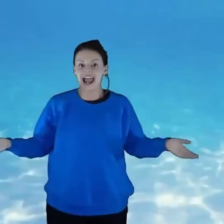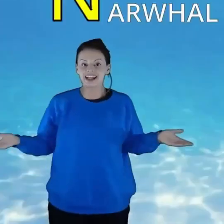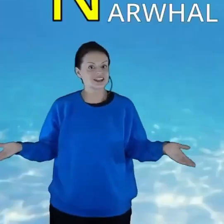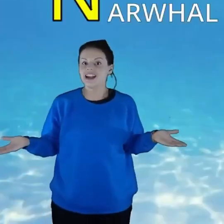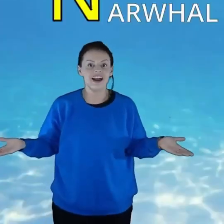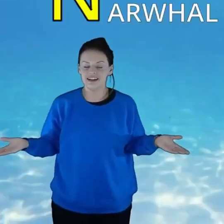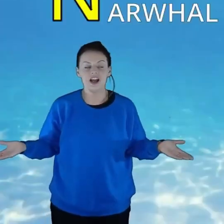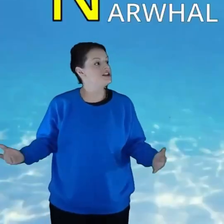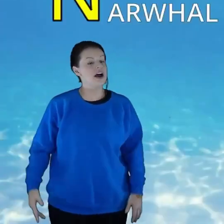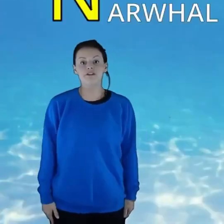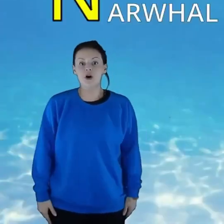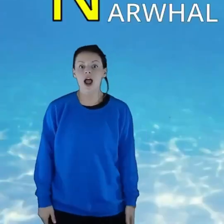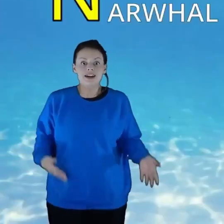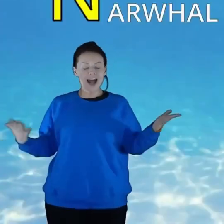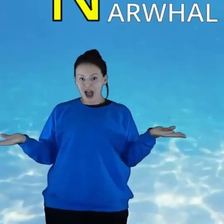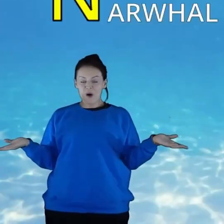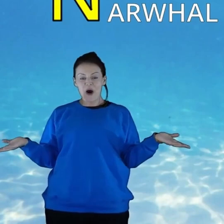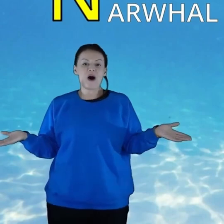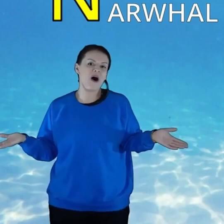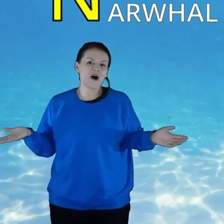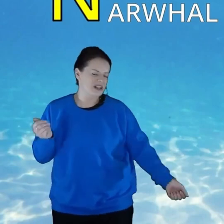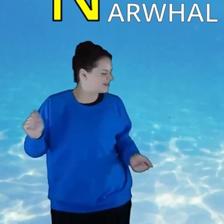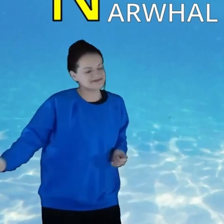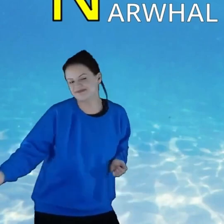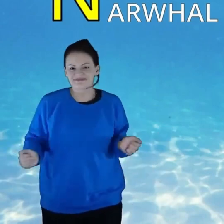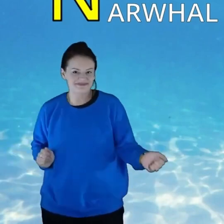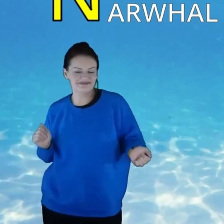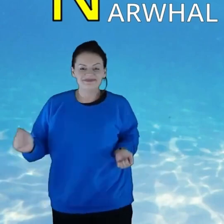N goes N-N-N for Narwhal